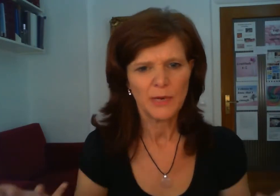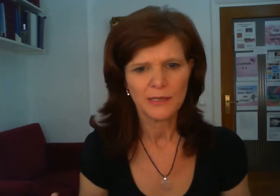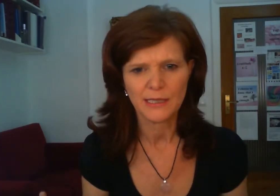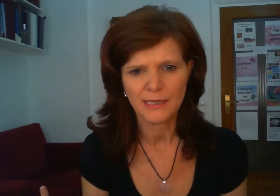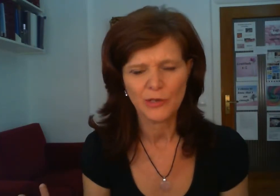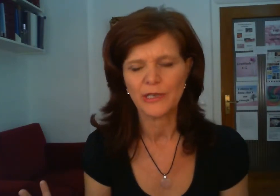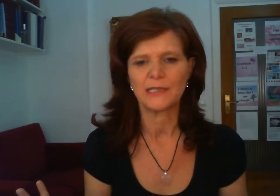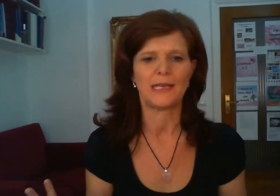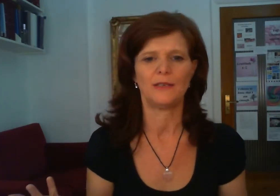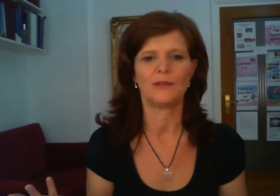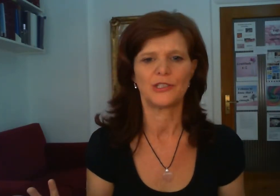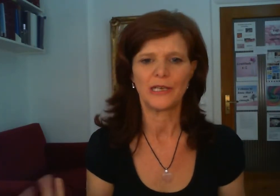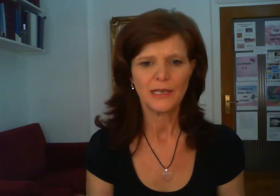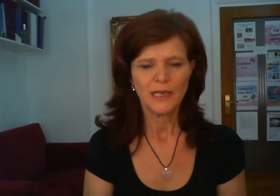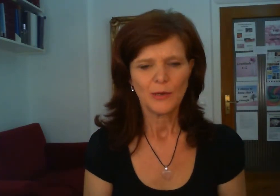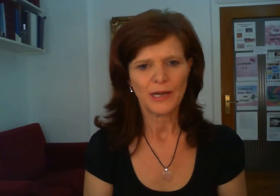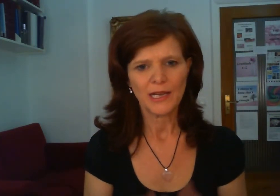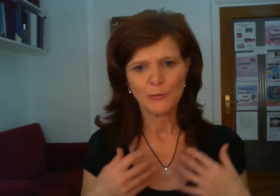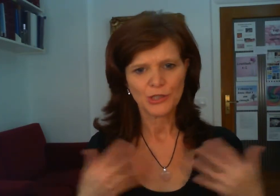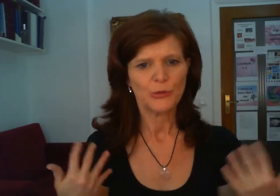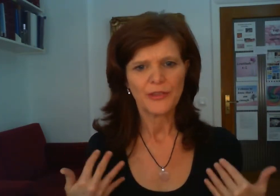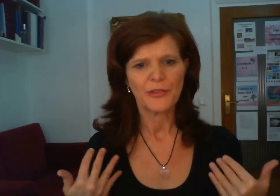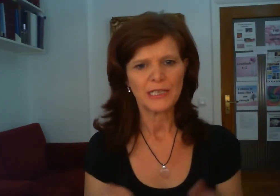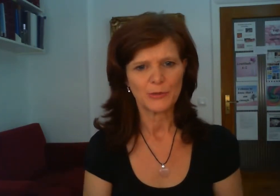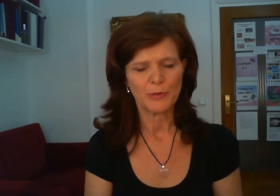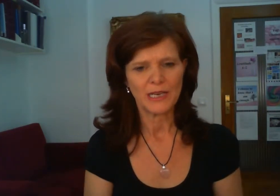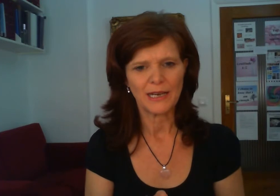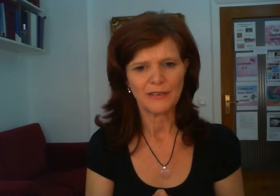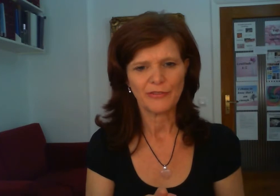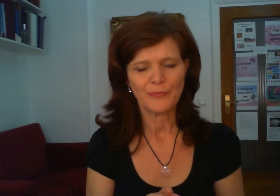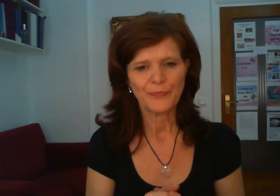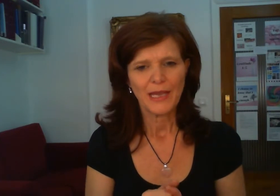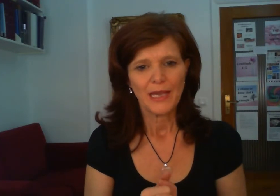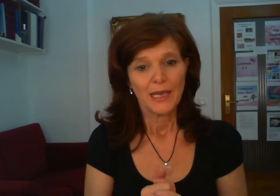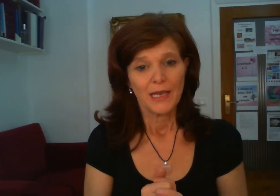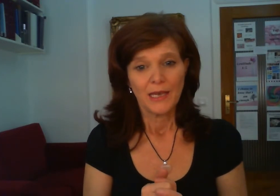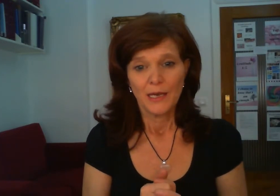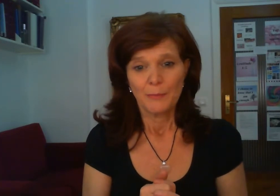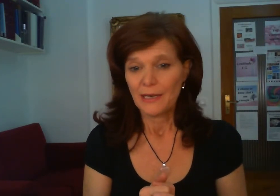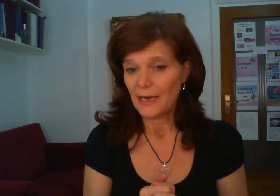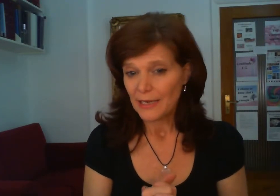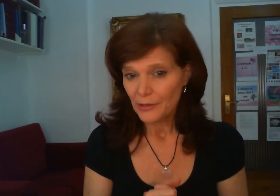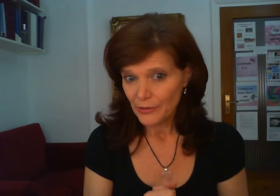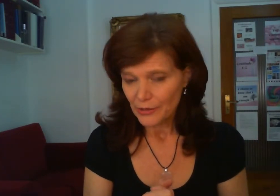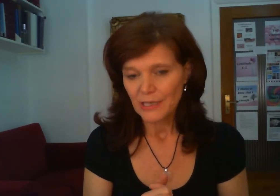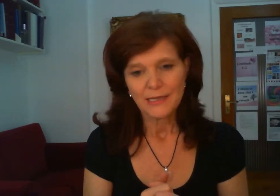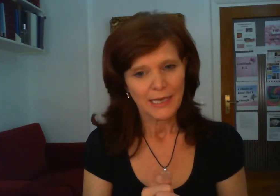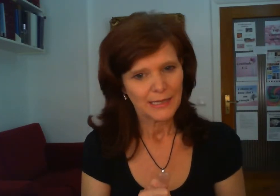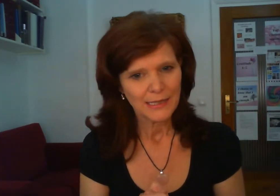master's degree in technology when i want to do other things with my life but like it or not it's here to